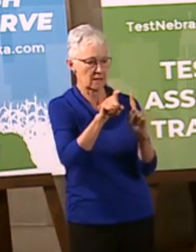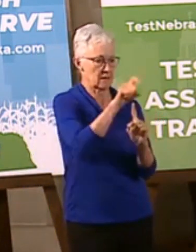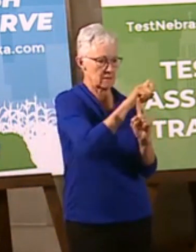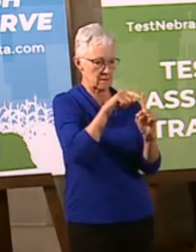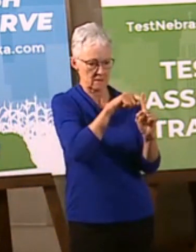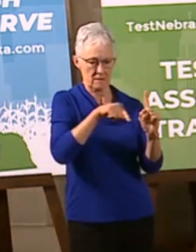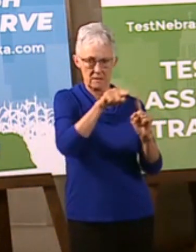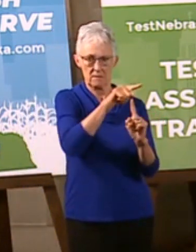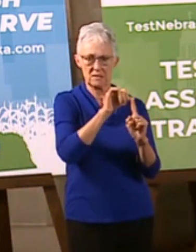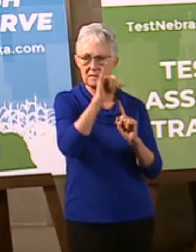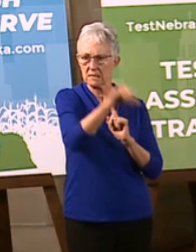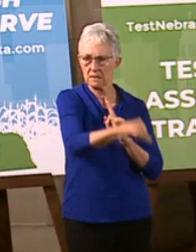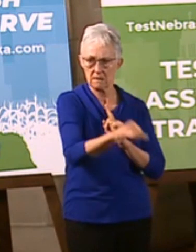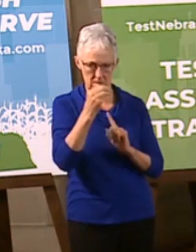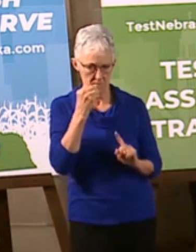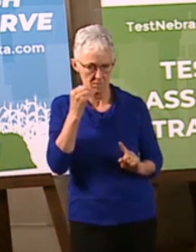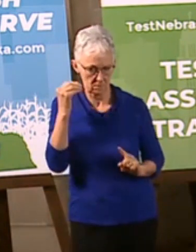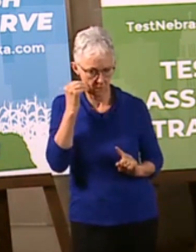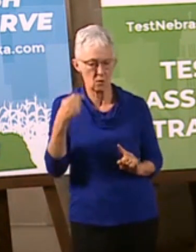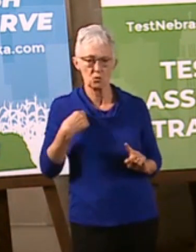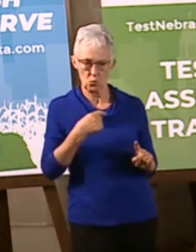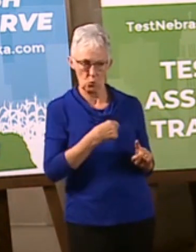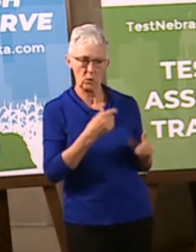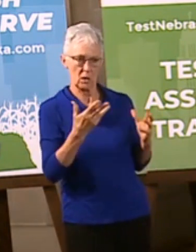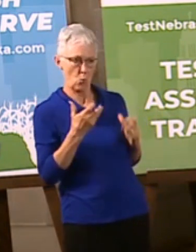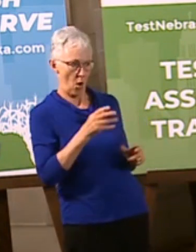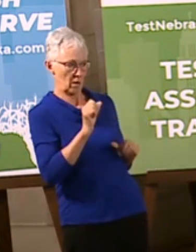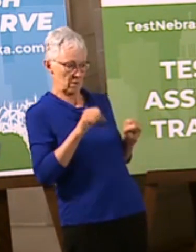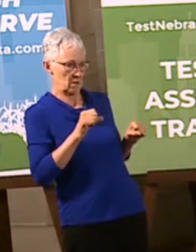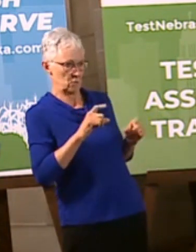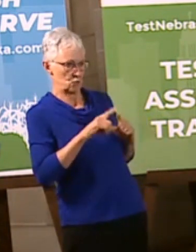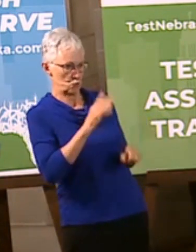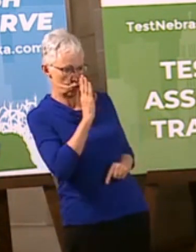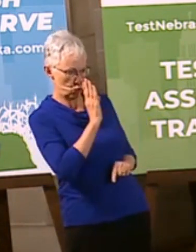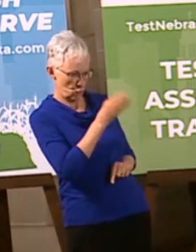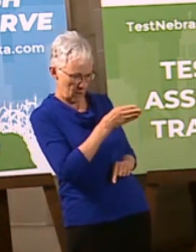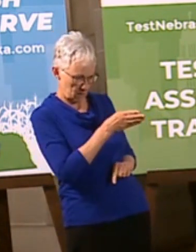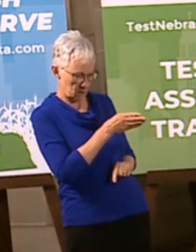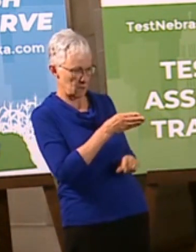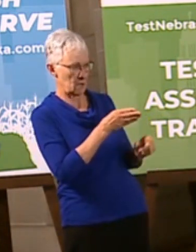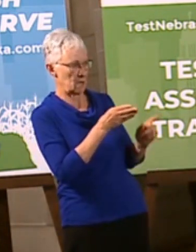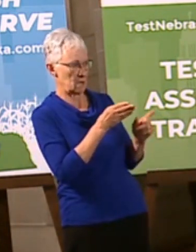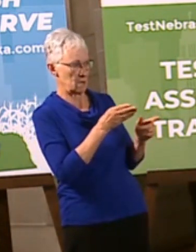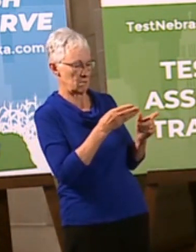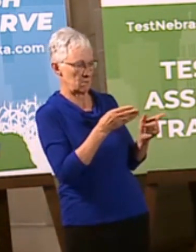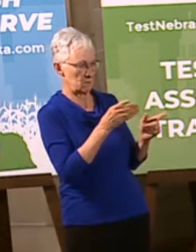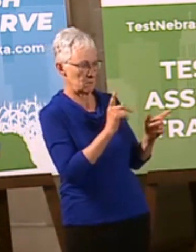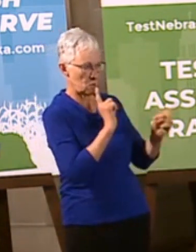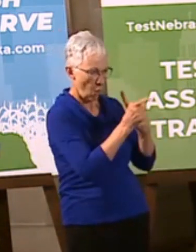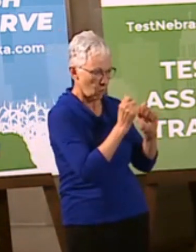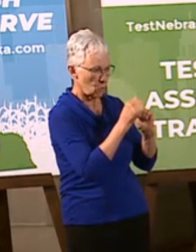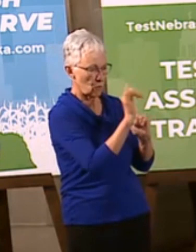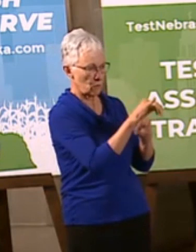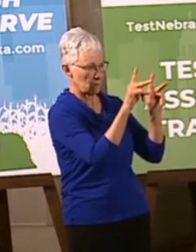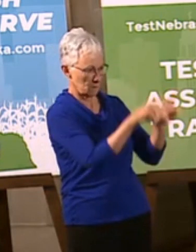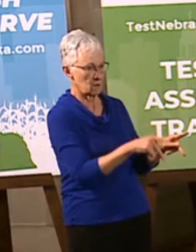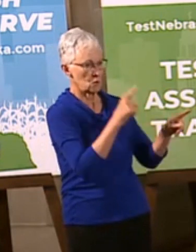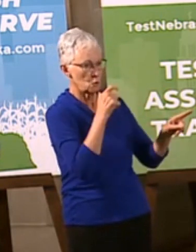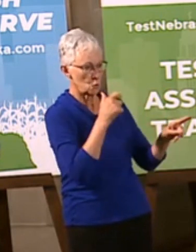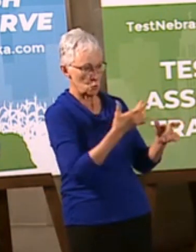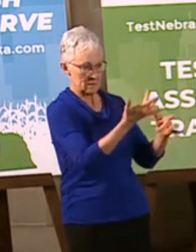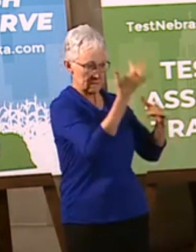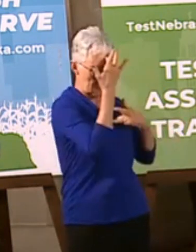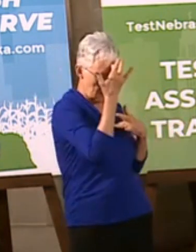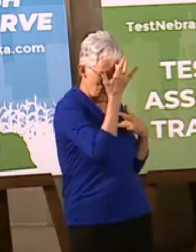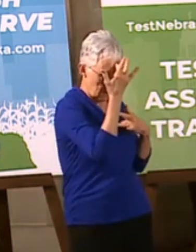on those people who are directly impacted. Those people who test positive and the people they've had contact with so that we can shift it from quarantine the entire